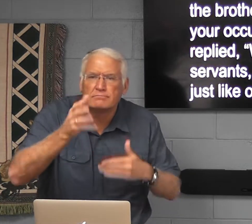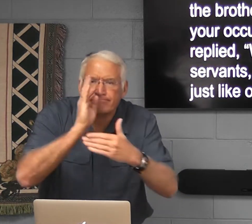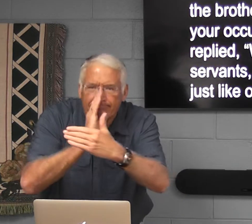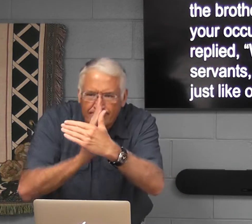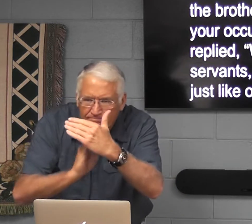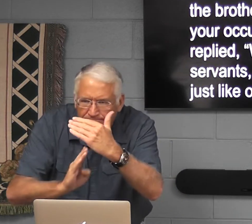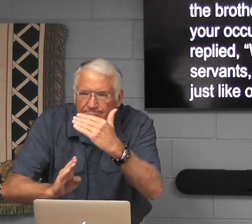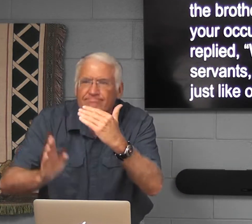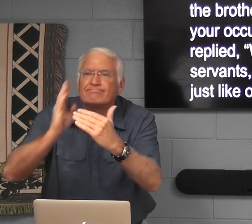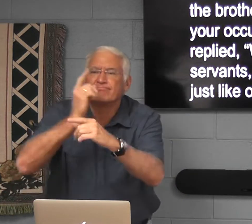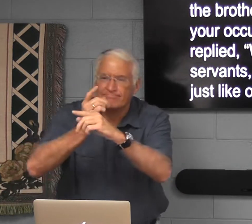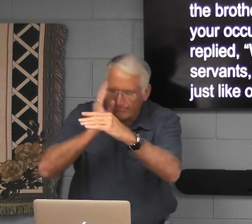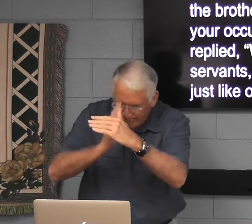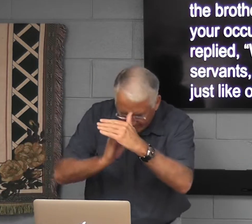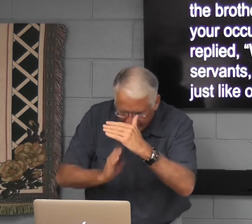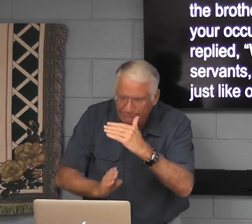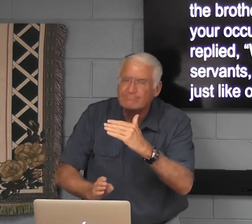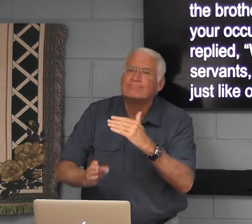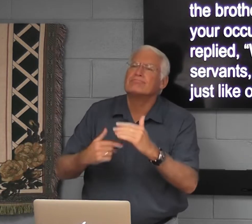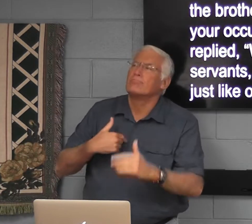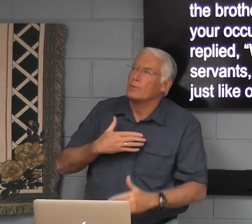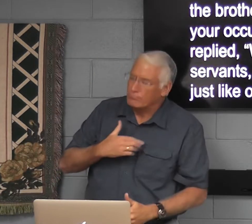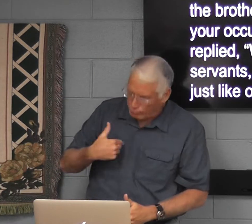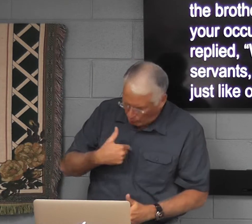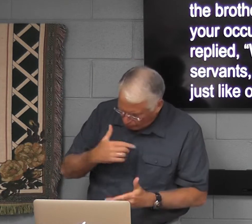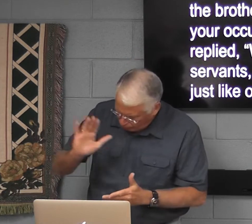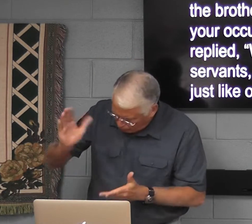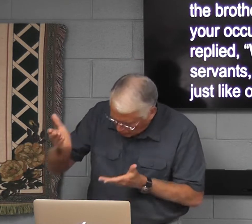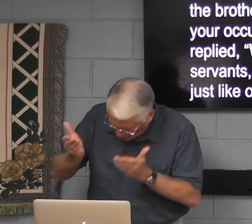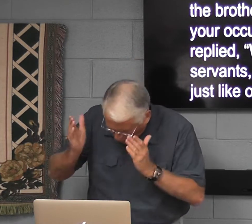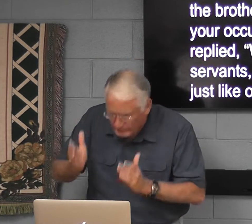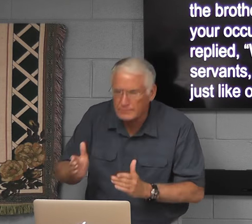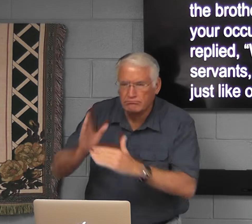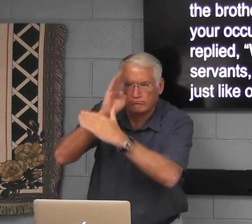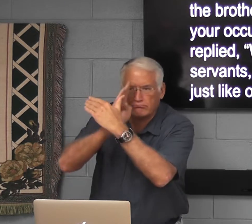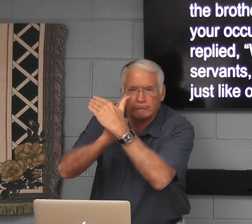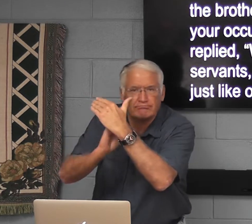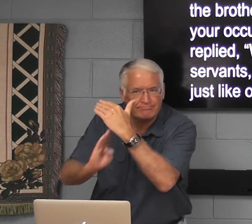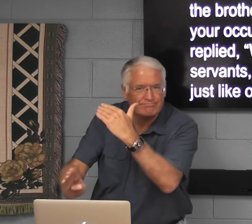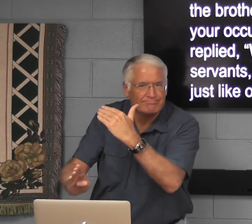No, they were just under the authority, humble, we are your servants.